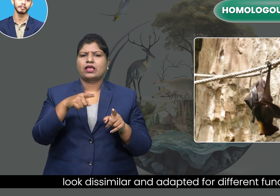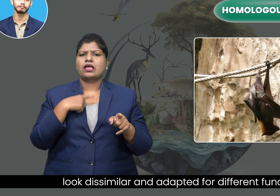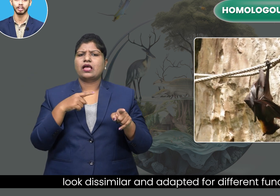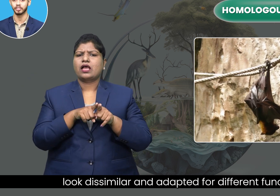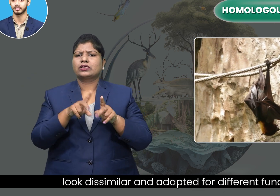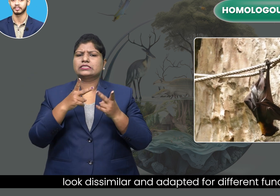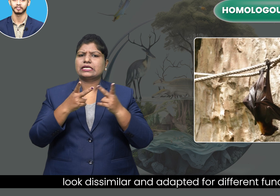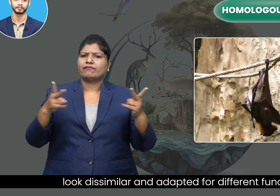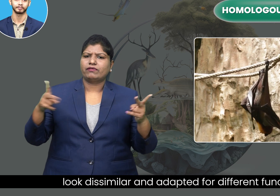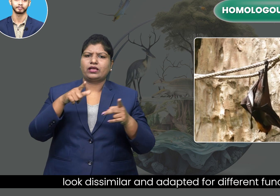functions.